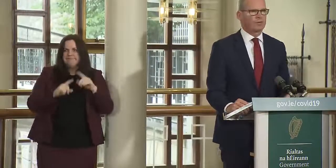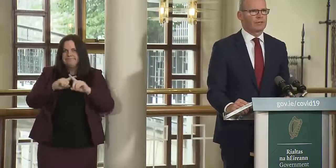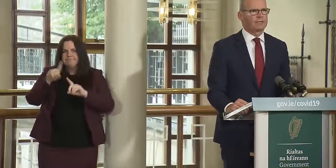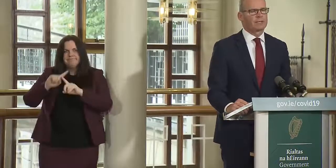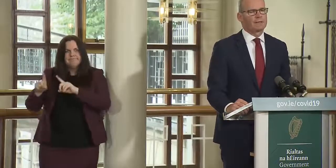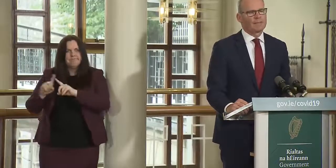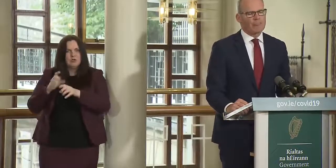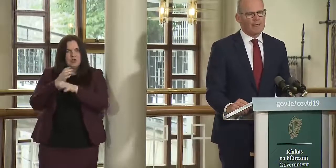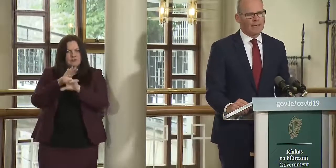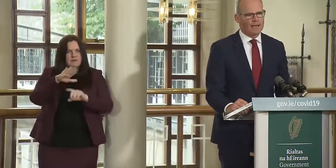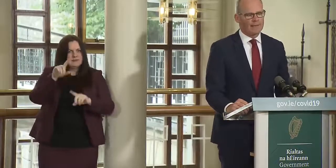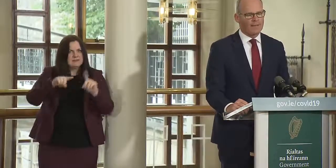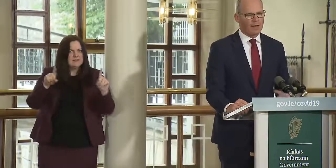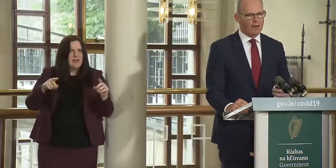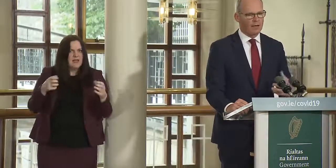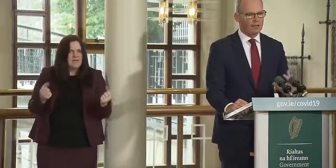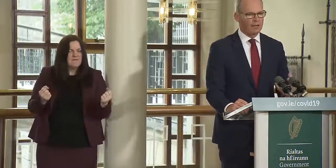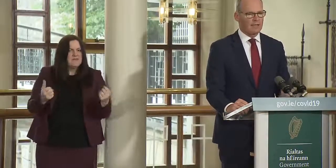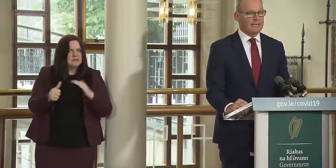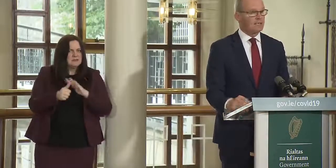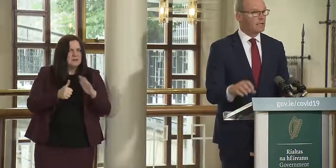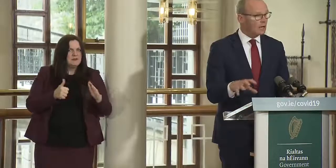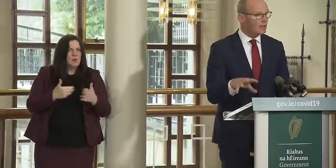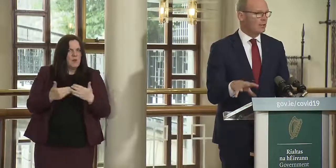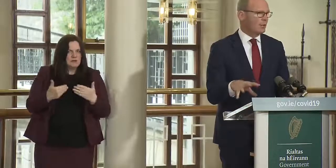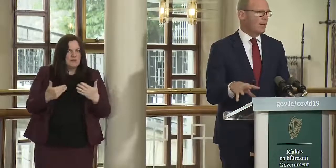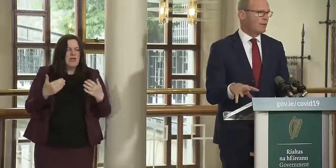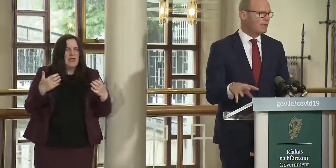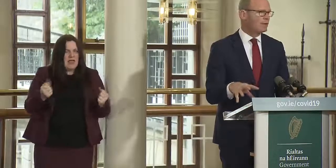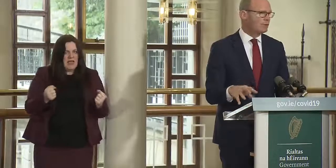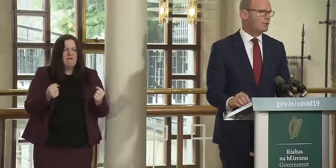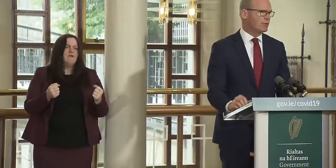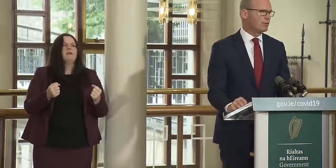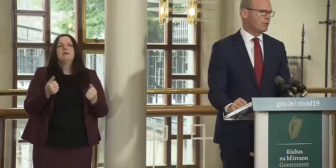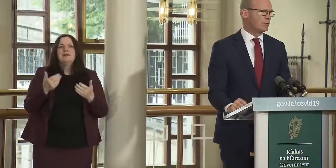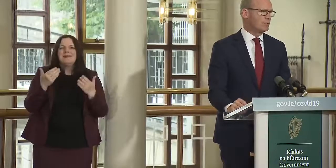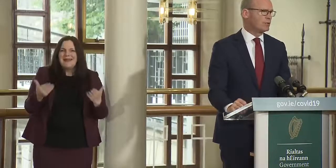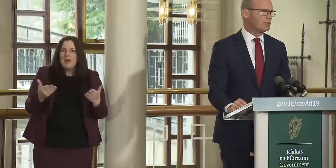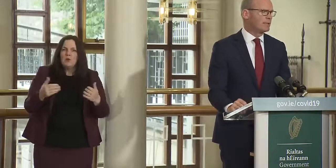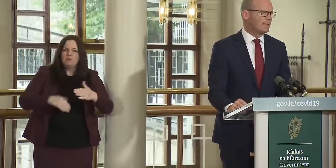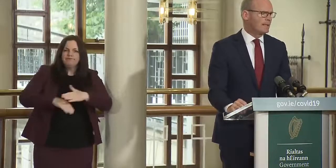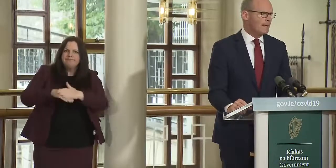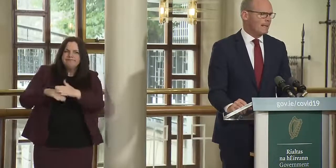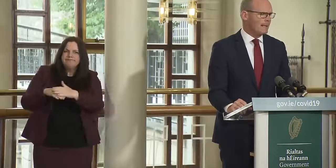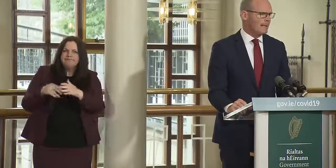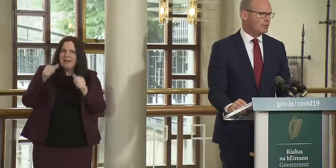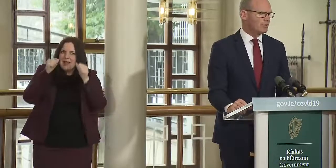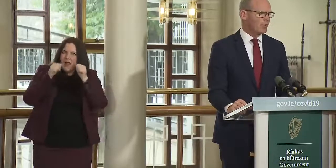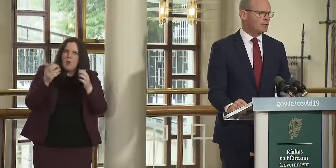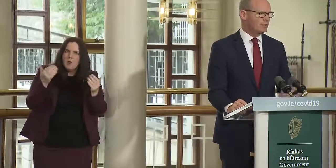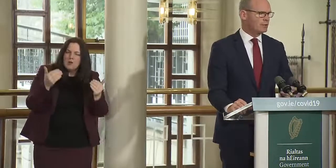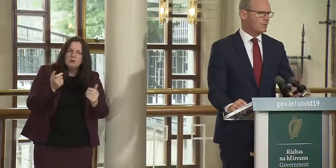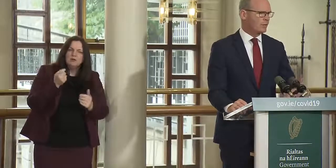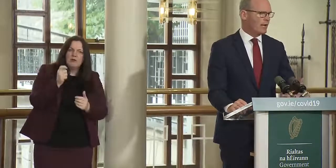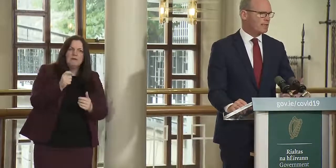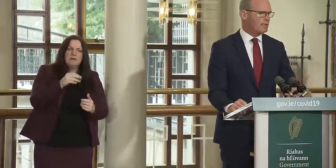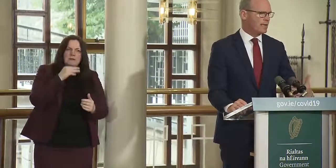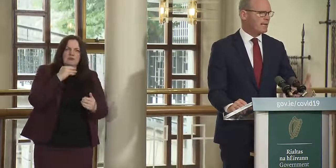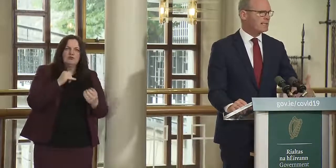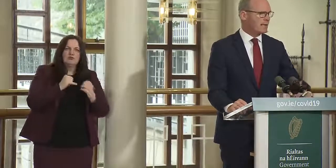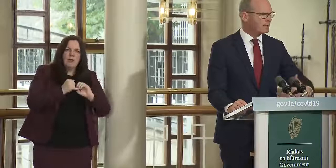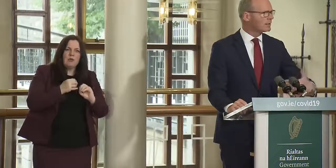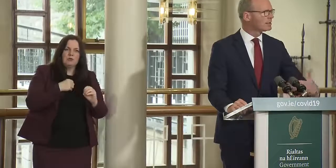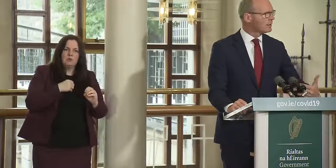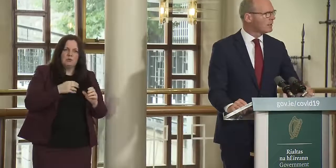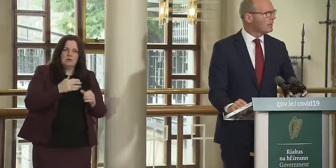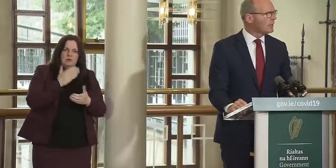range of countries uh they are in a targeted way reintroducing restrictions uh to try to suppress